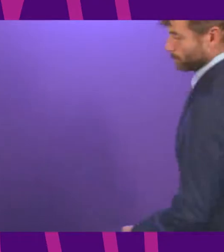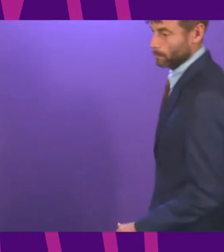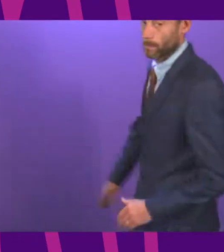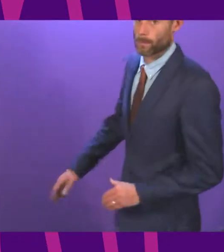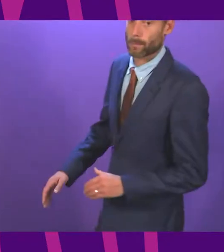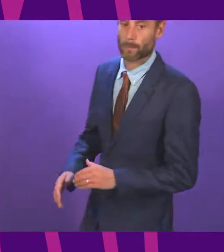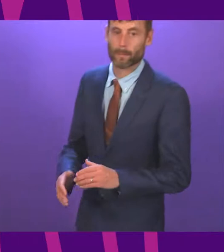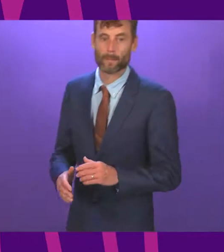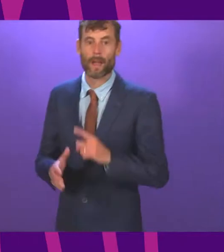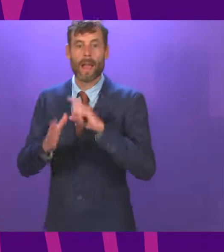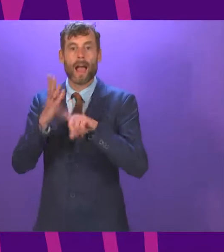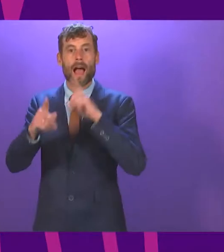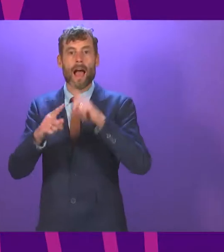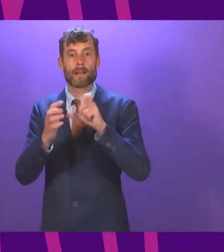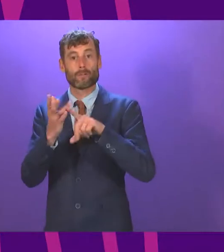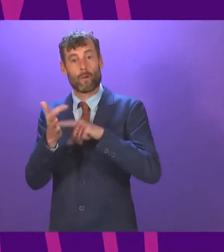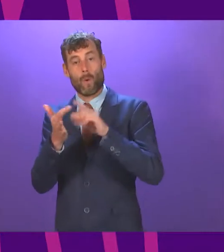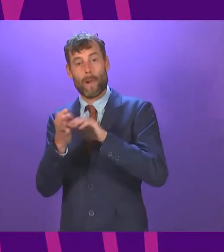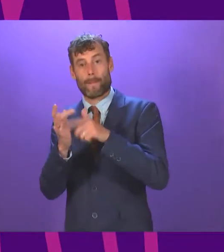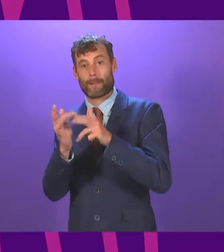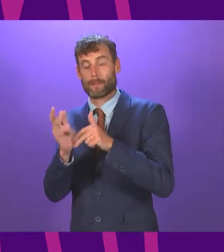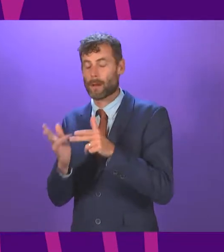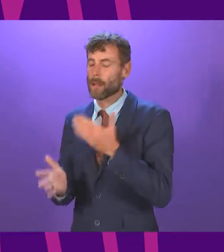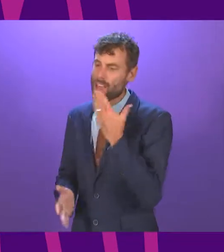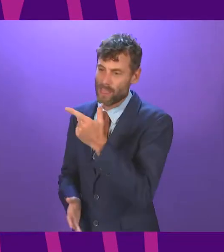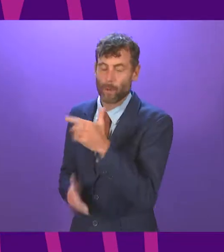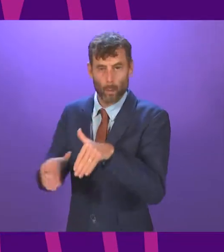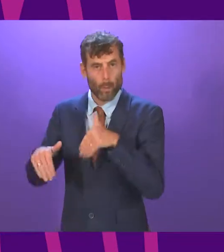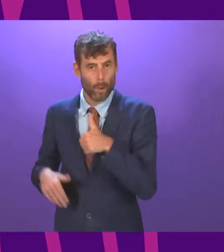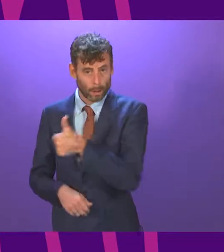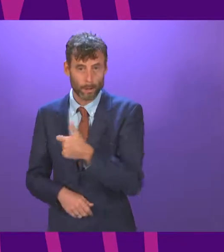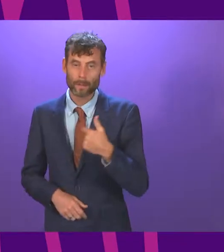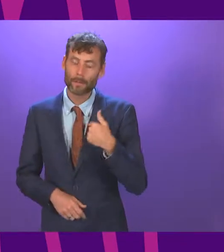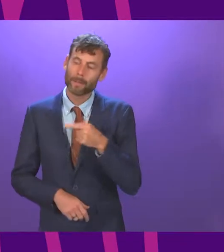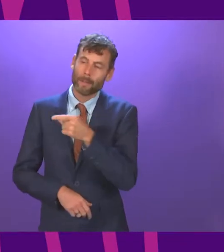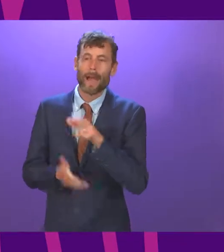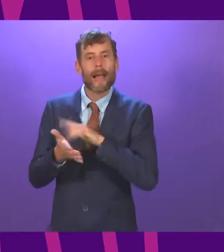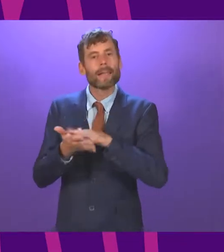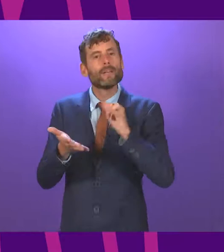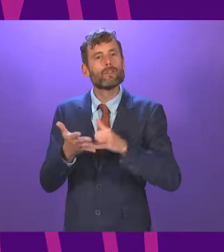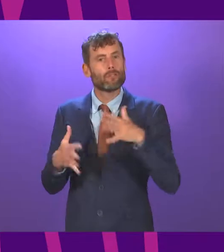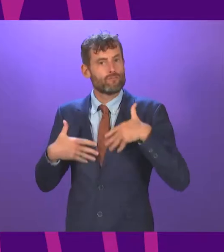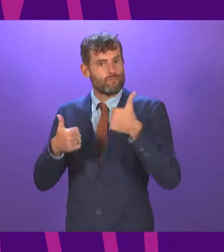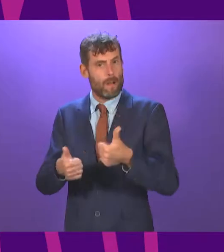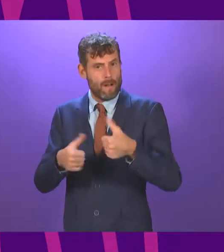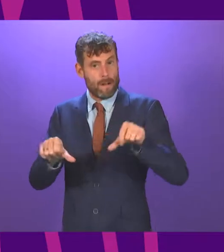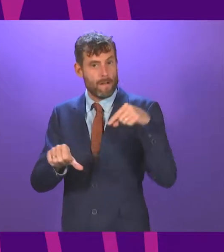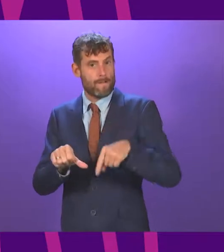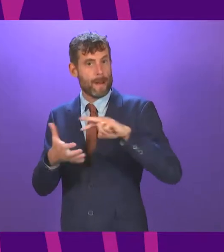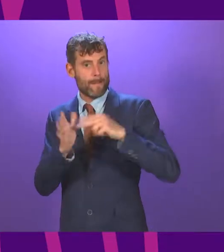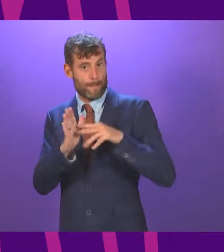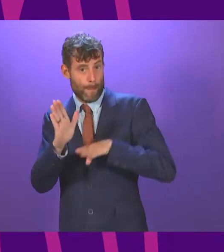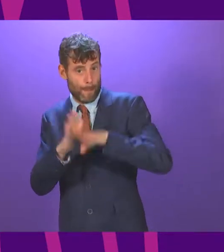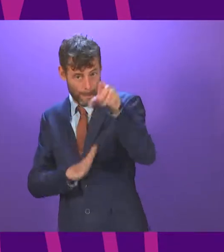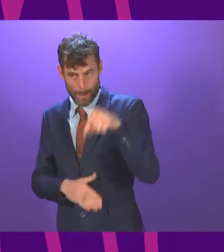for the Deputy First Minister giving away. In terms of supporting young people, I was very gratified to see in the NHS recovery plan a commitment, an ambitious commitment